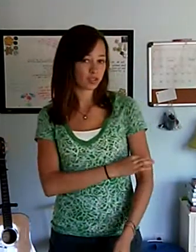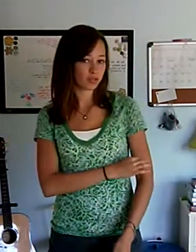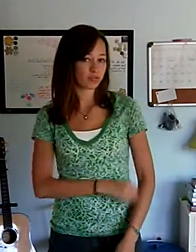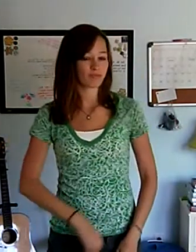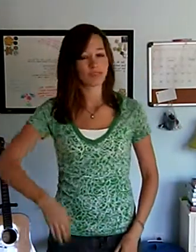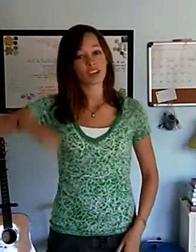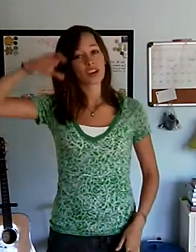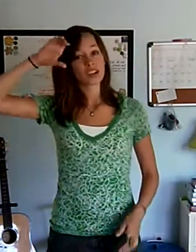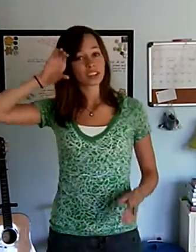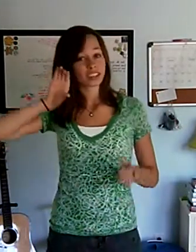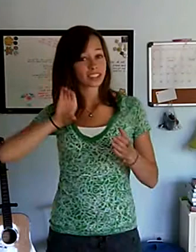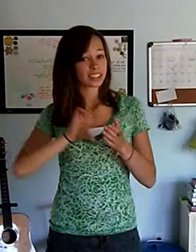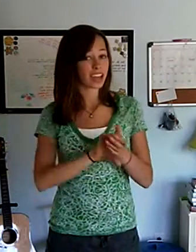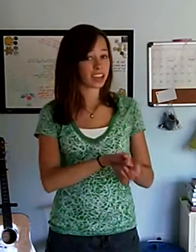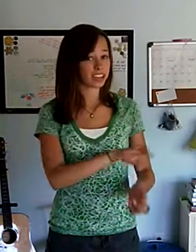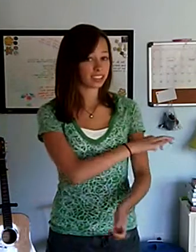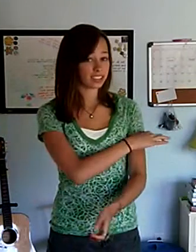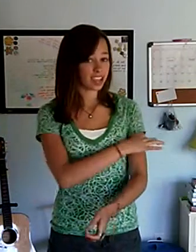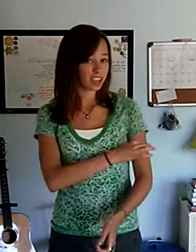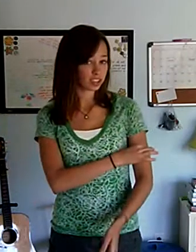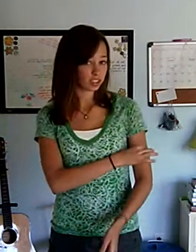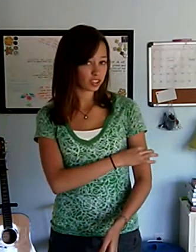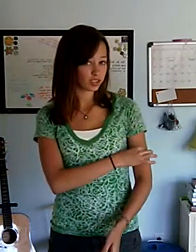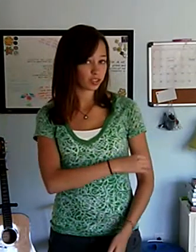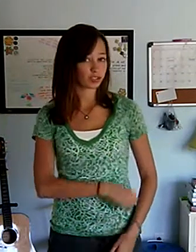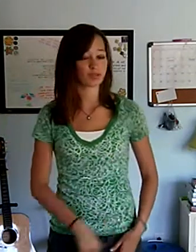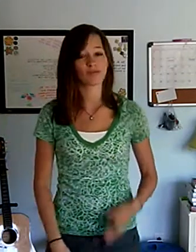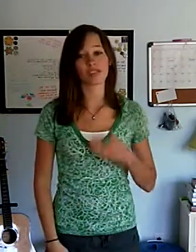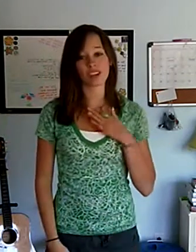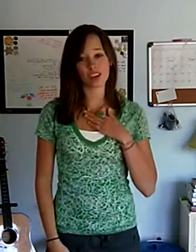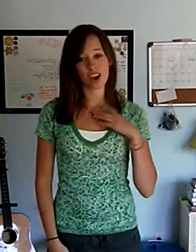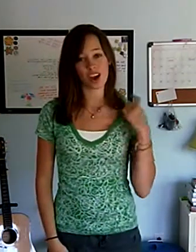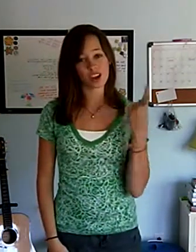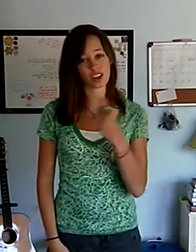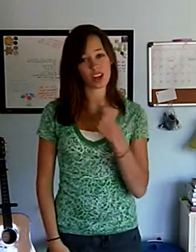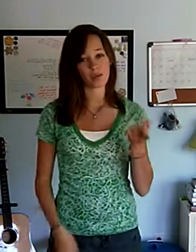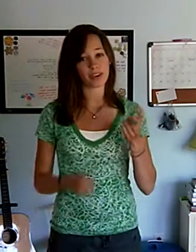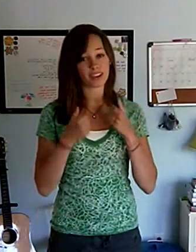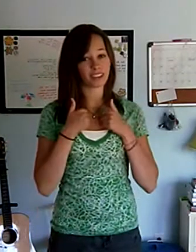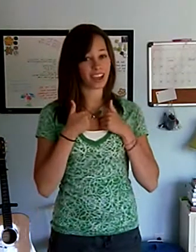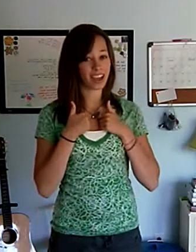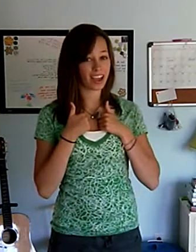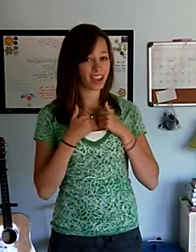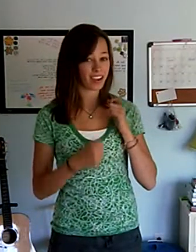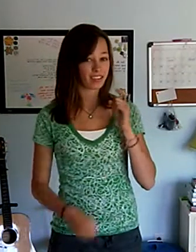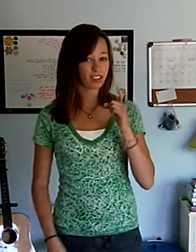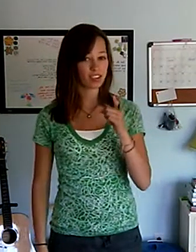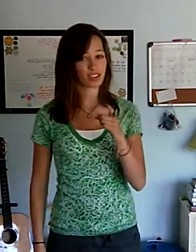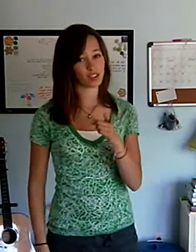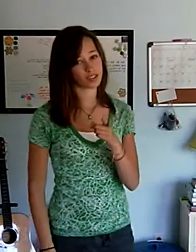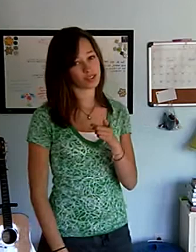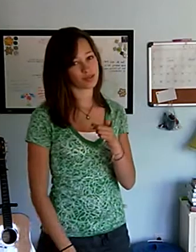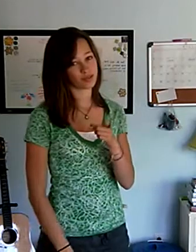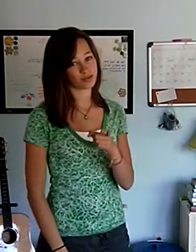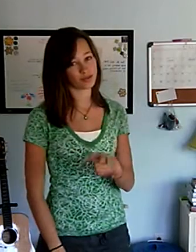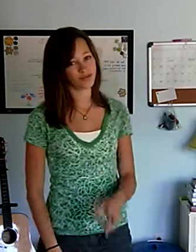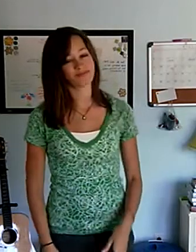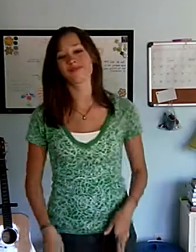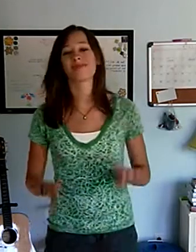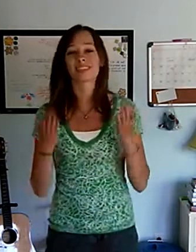Just like a tattoo I'll always have you You're on